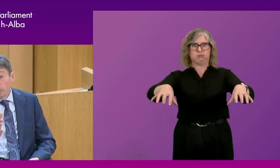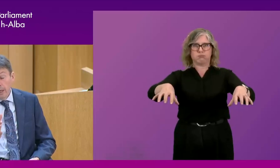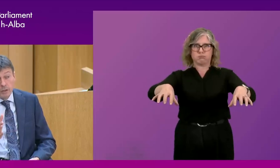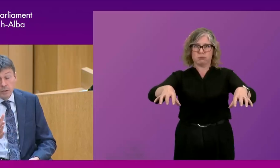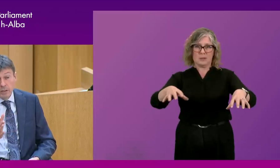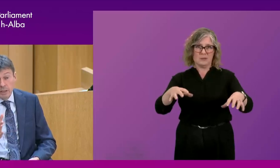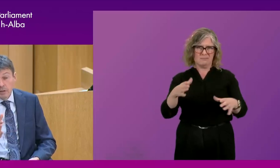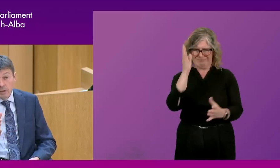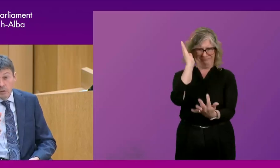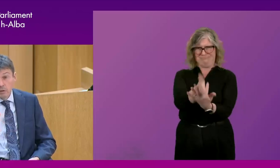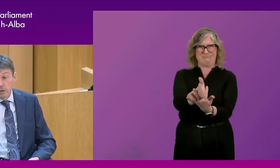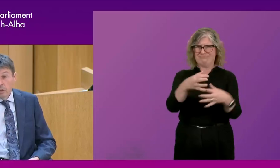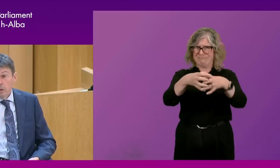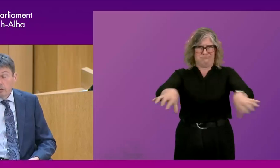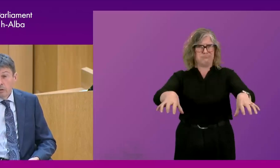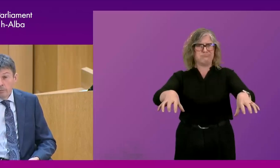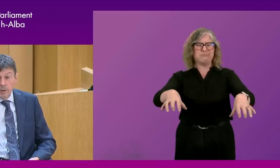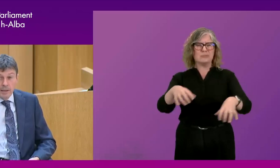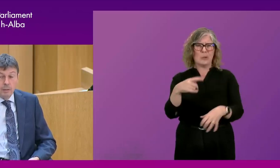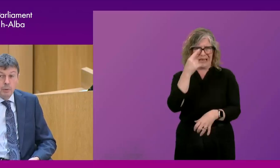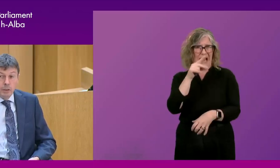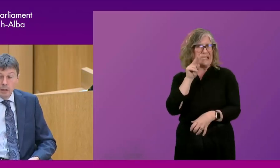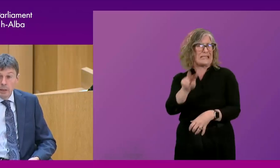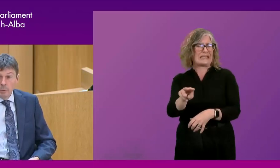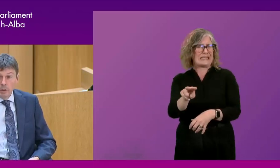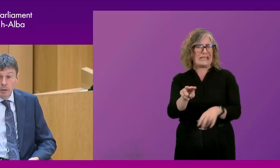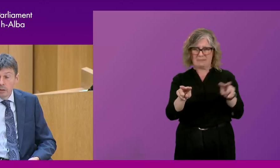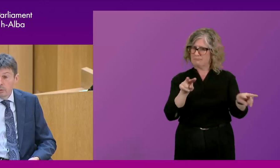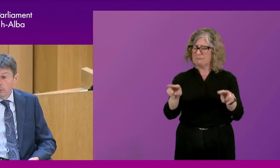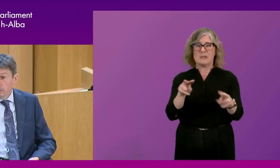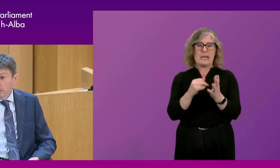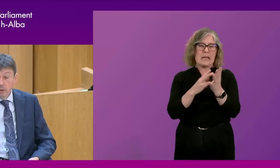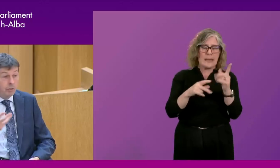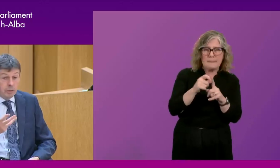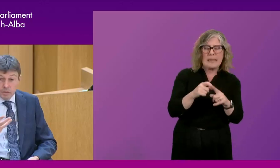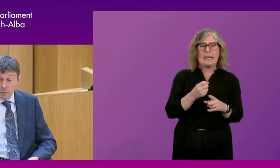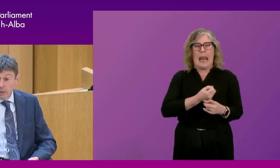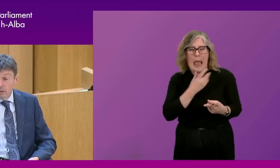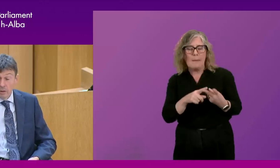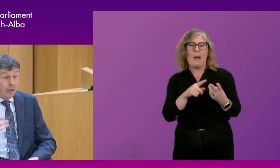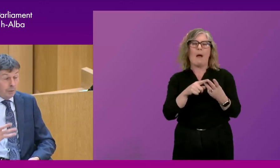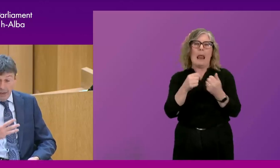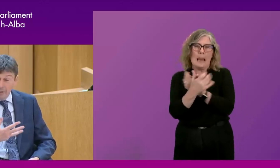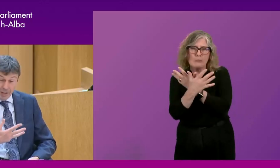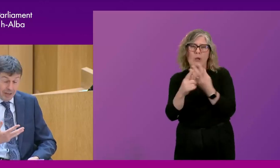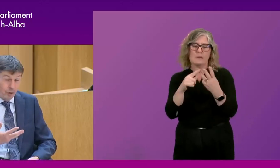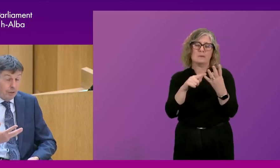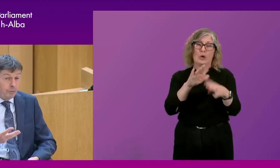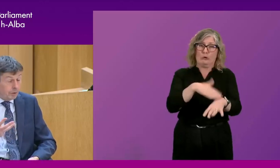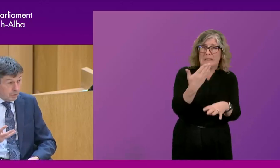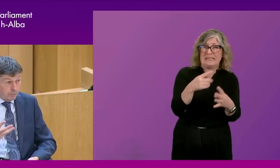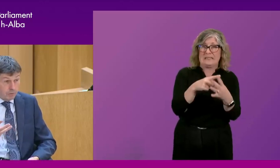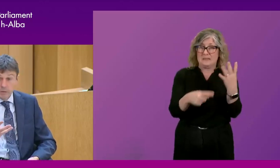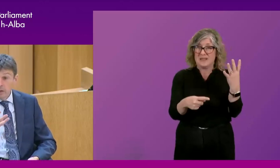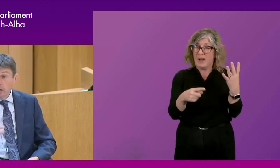you can actually see there's a lot SNP and Labour and Liberals and Greens in particular, but I would actually argue